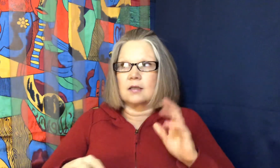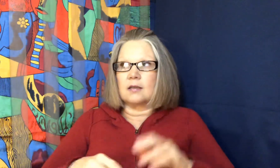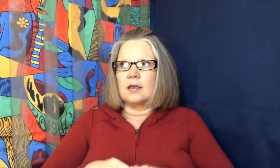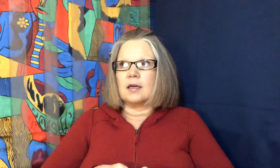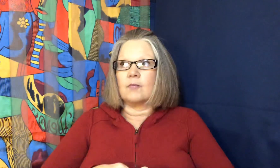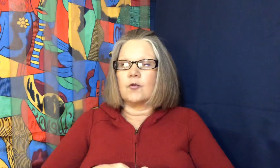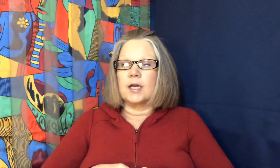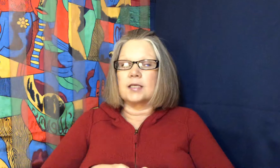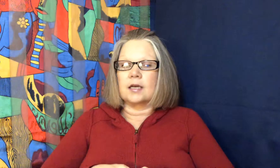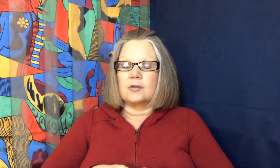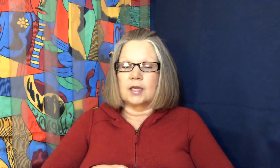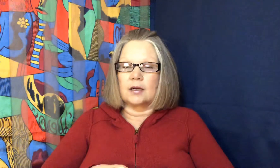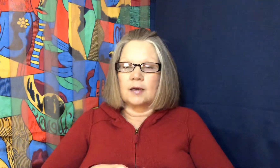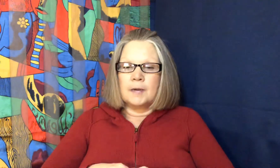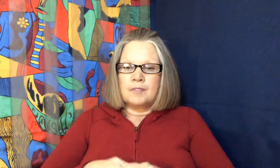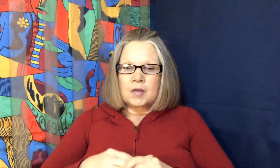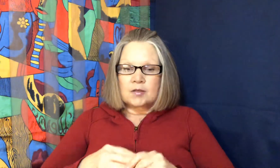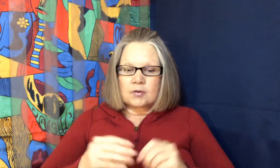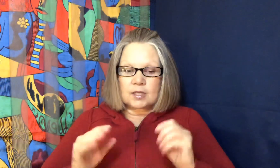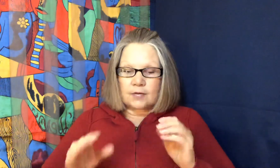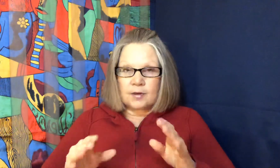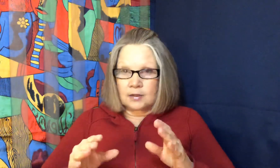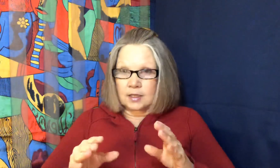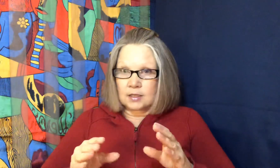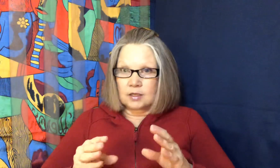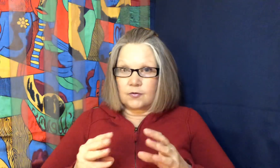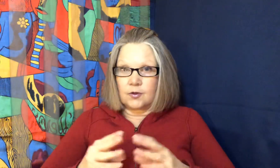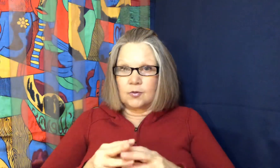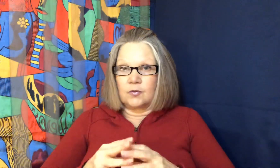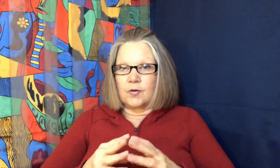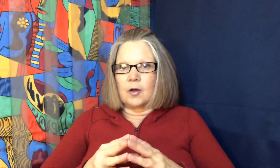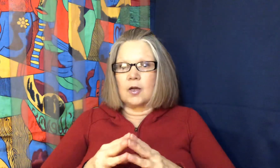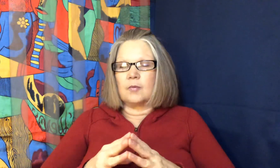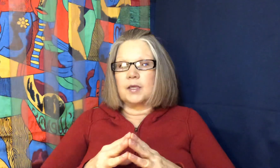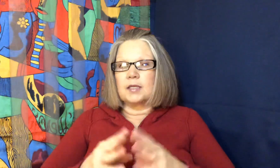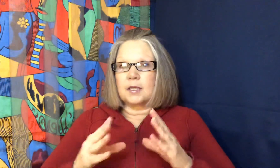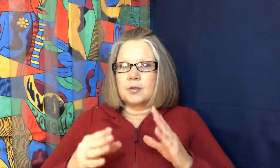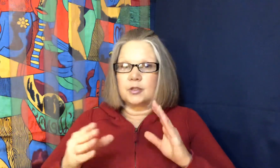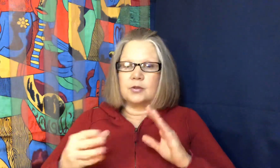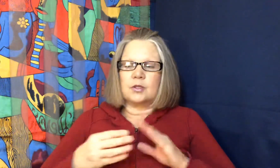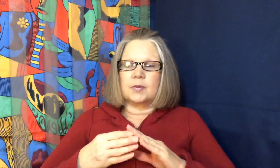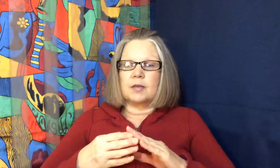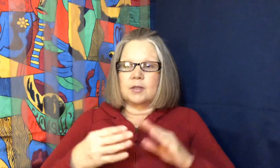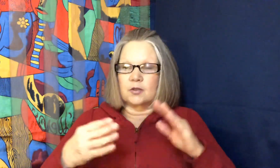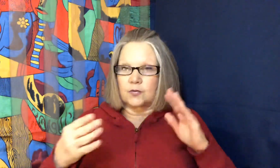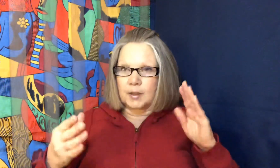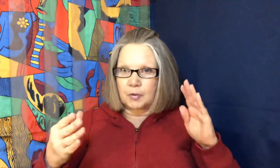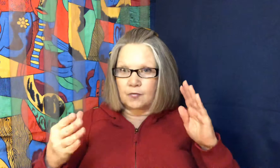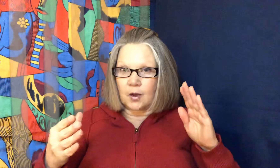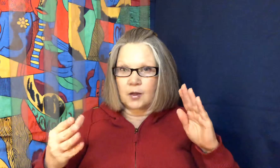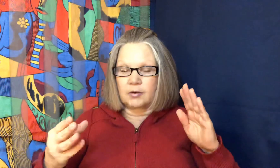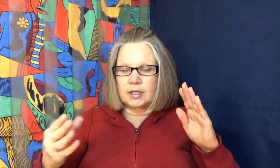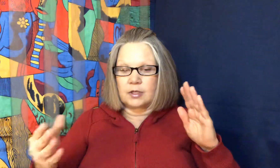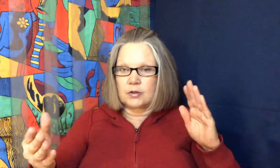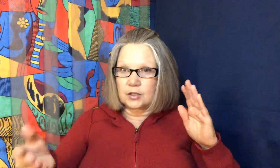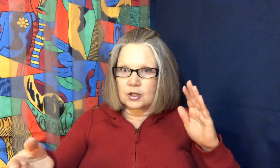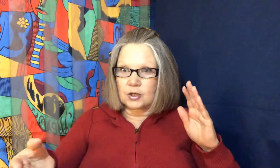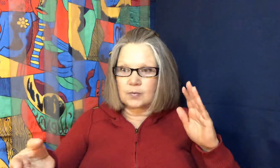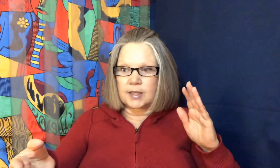frantic out there so there definitely is a full moon fallout but it's up to you to be able to flip the fallout and use it to your best